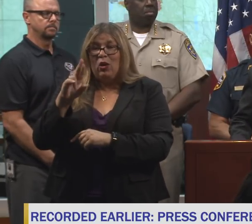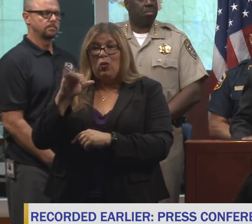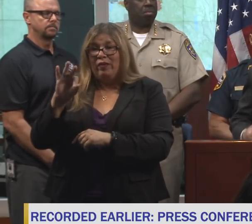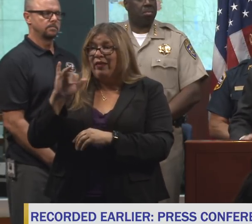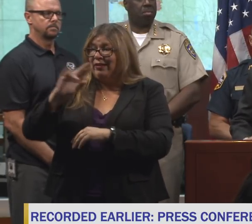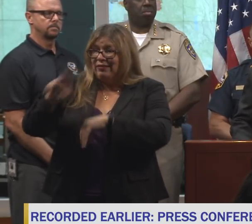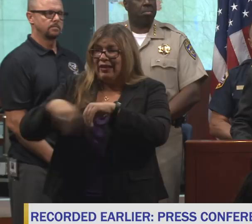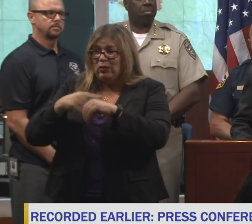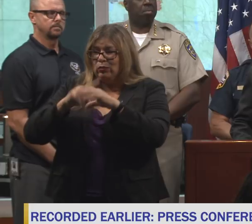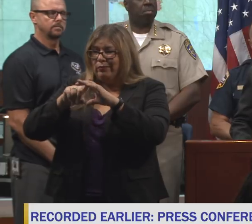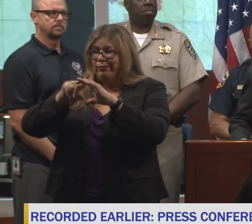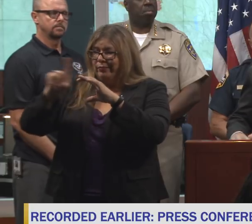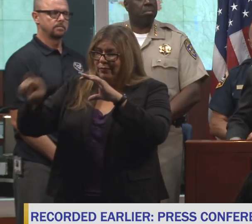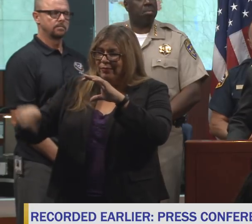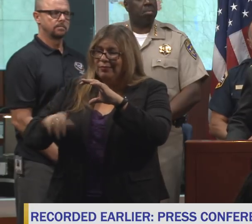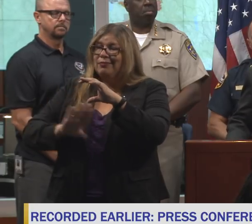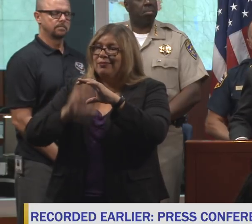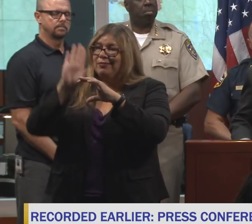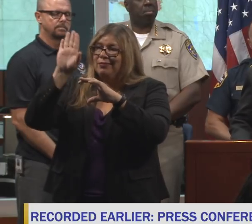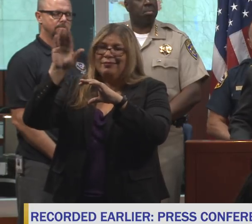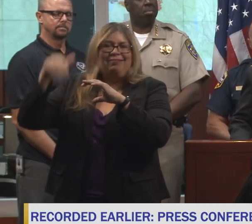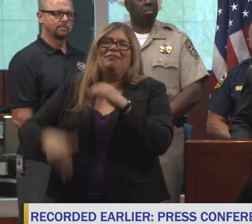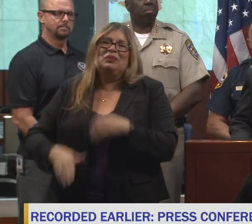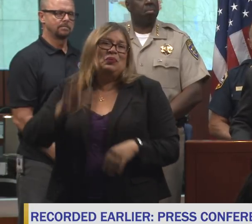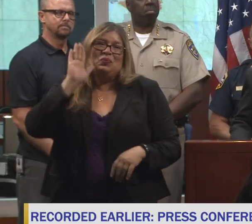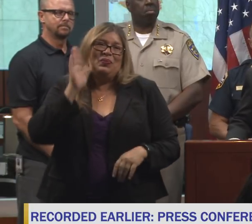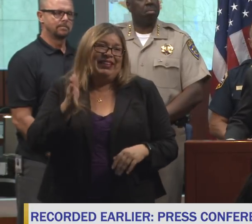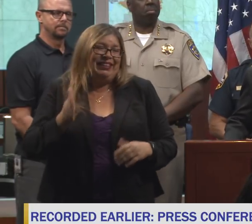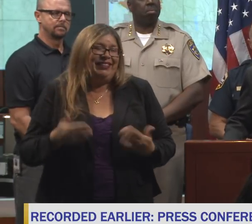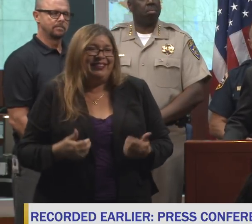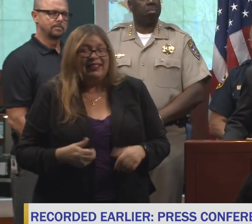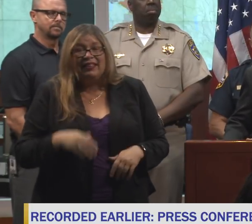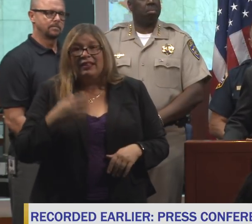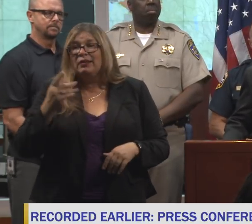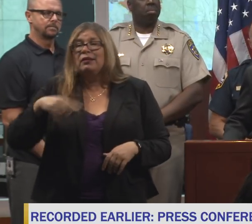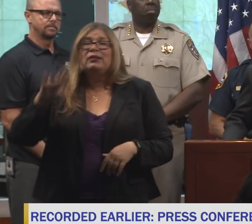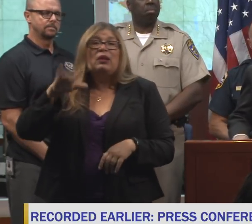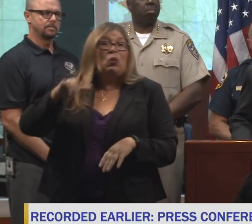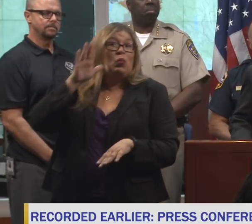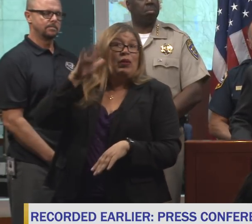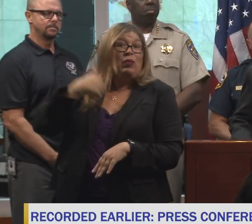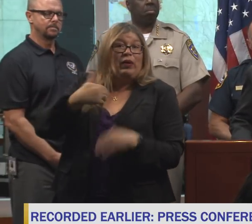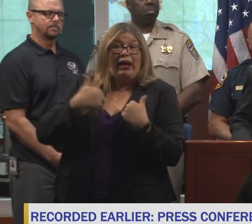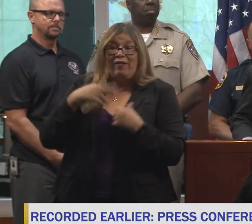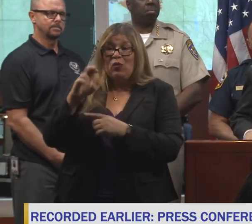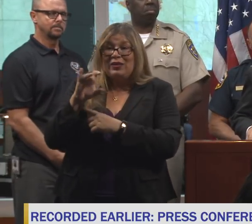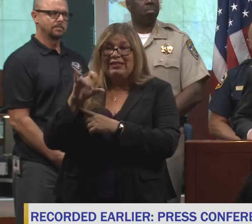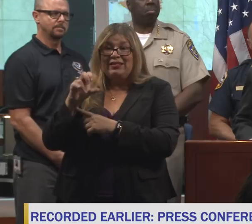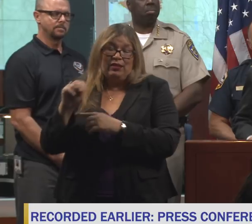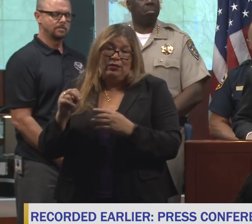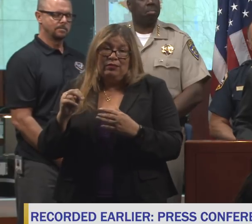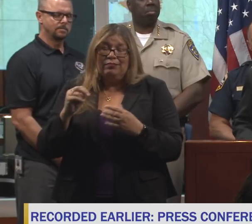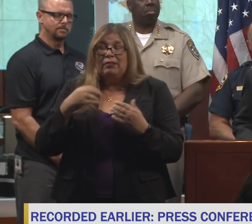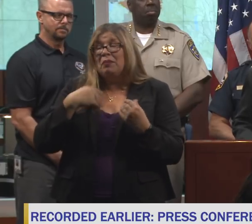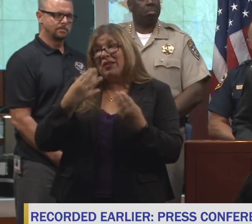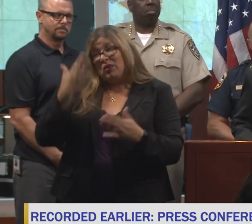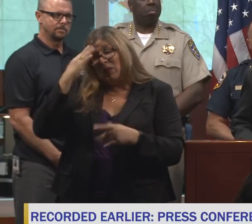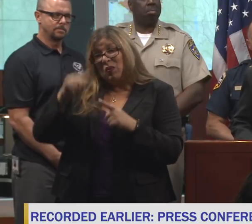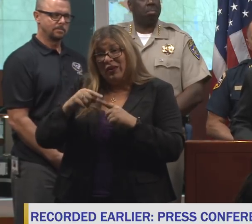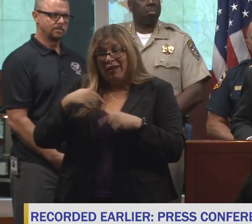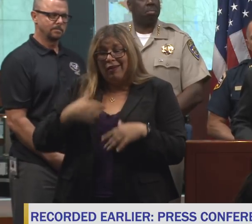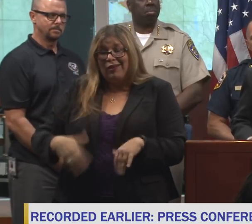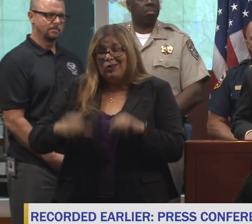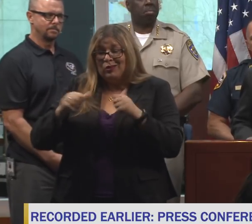will kick in. And I know people always think, would we have a recession? I just have to tell you, when I took economics